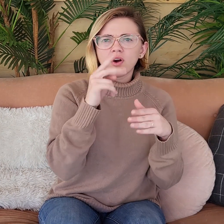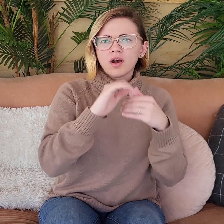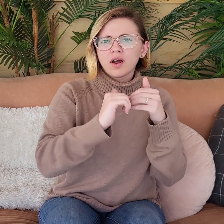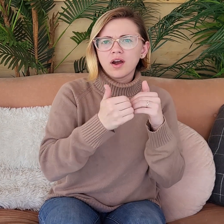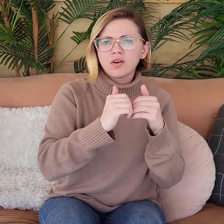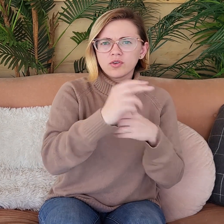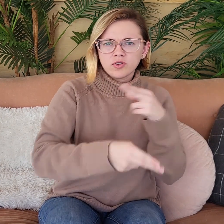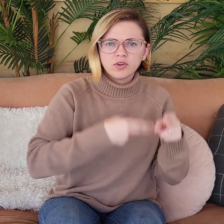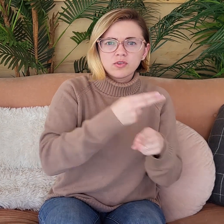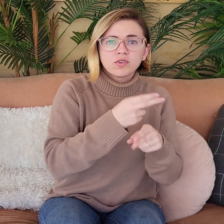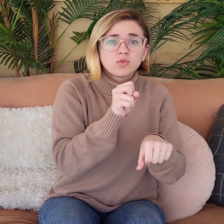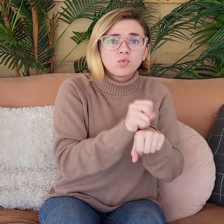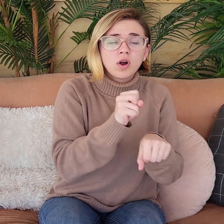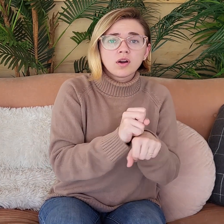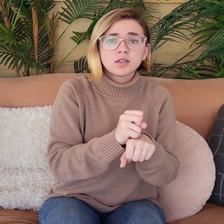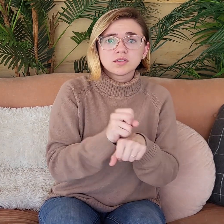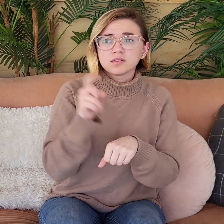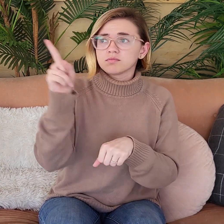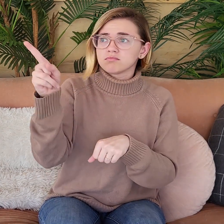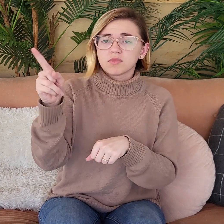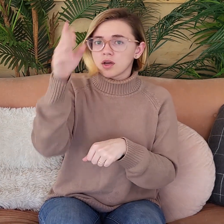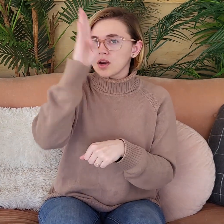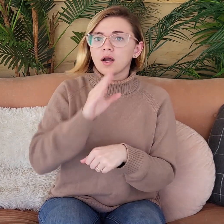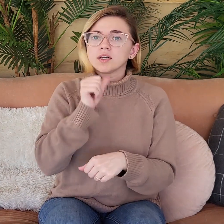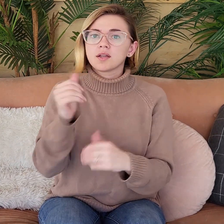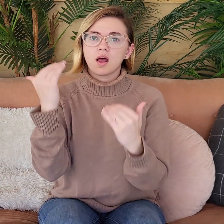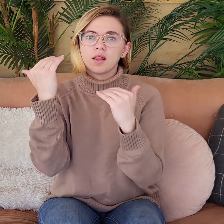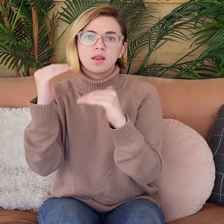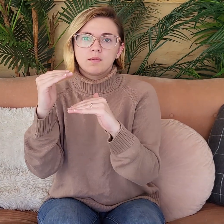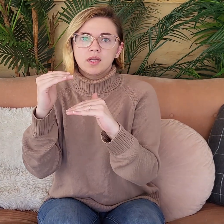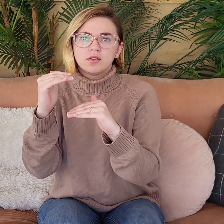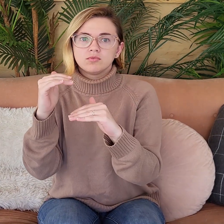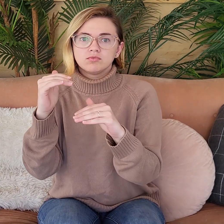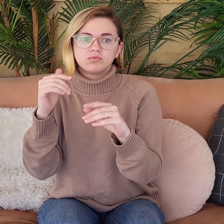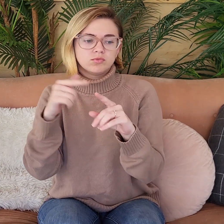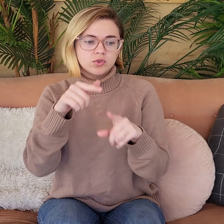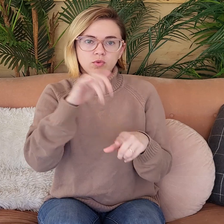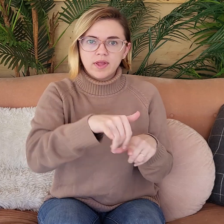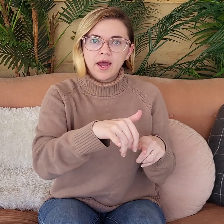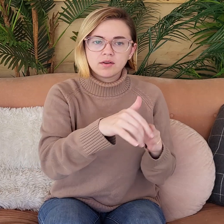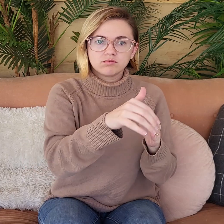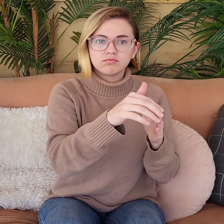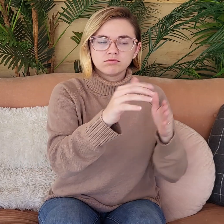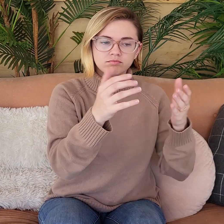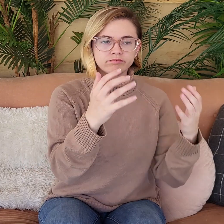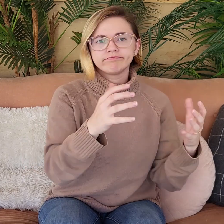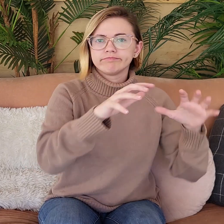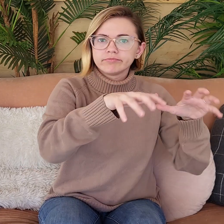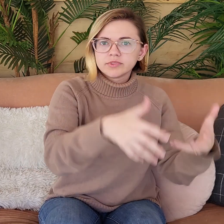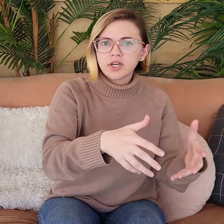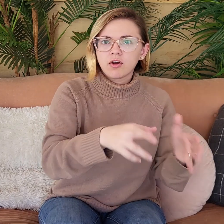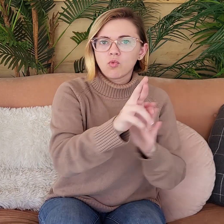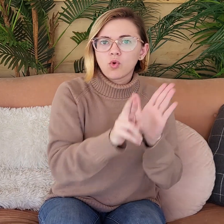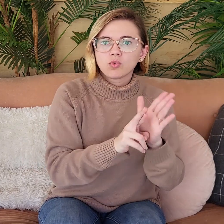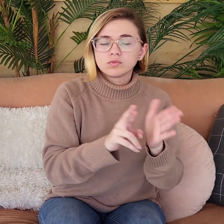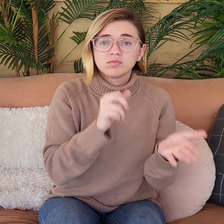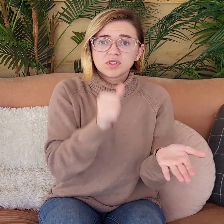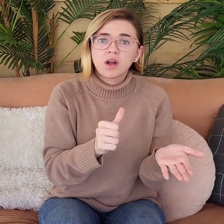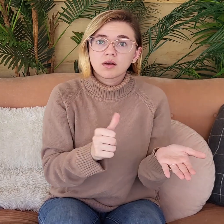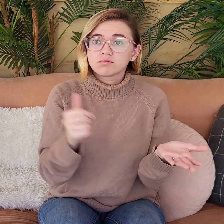So our observational limits for how the universe works, God, He does not have limits. He's not limited to that